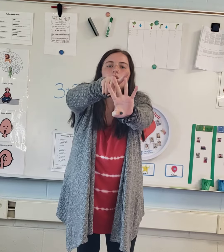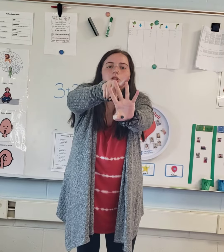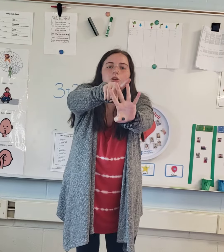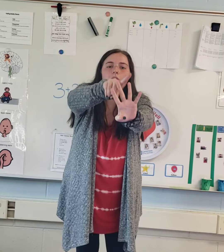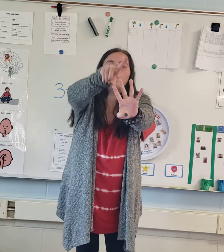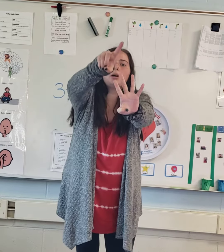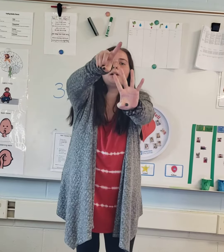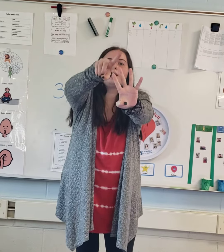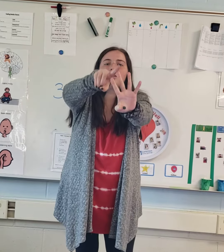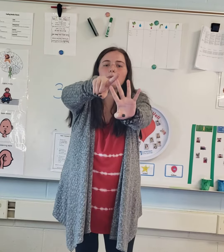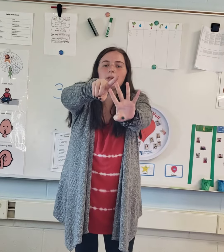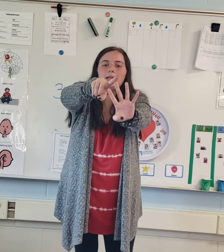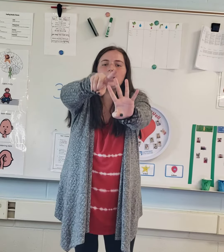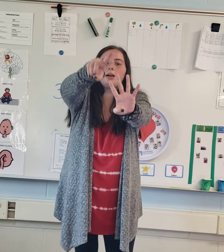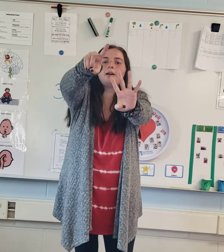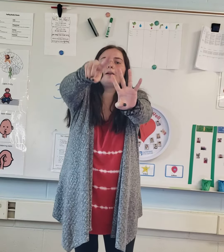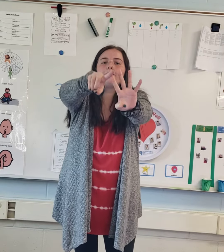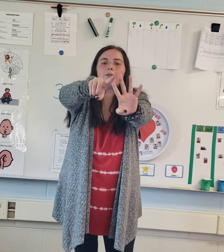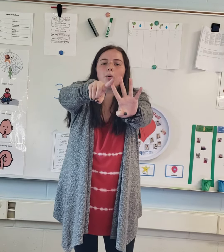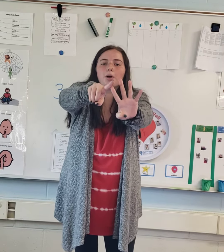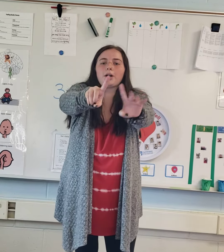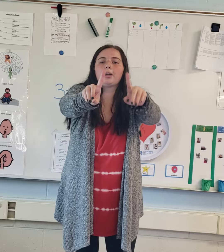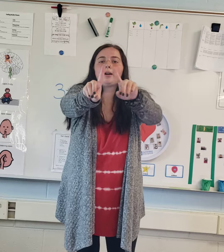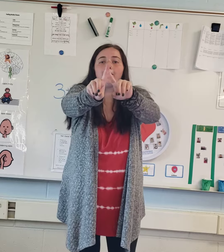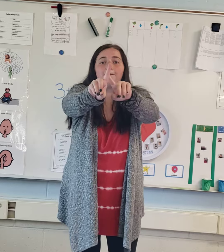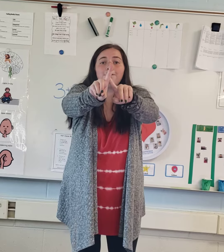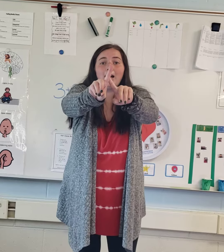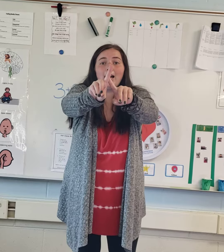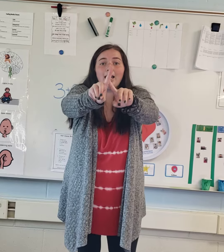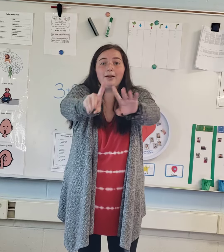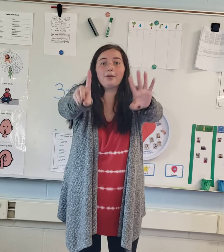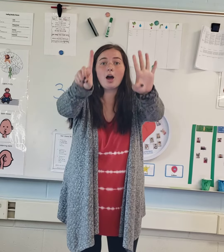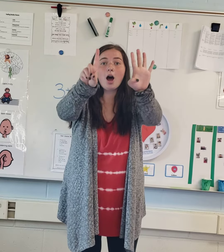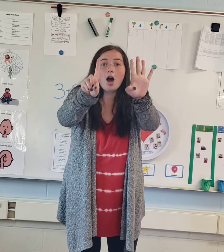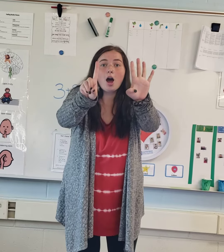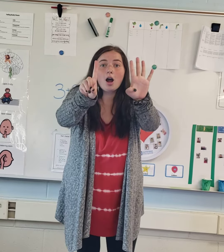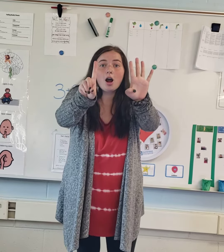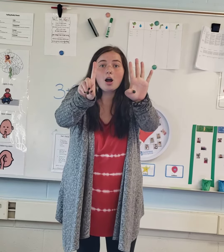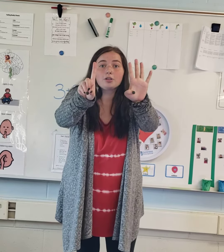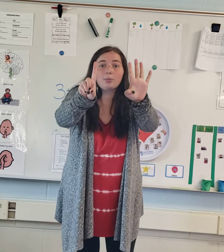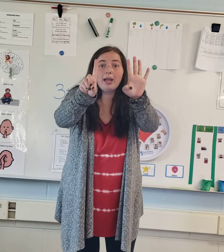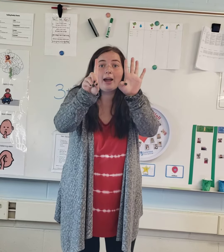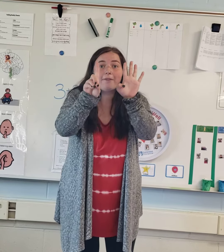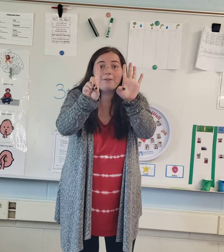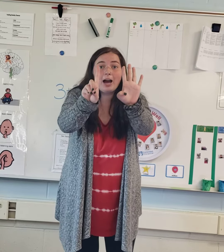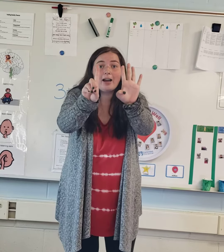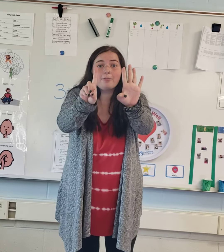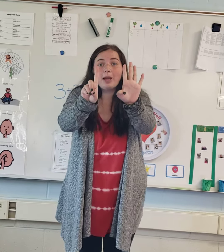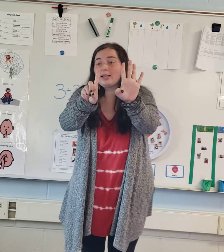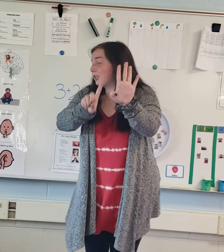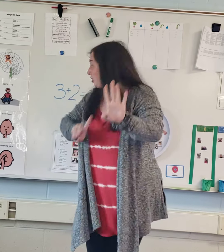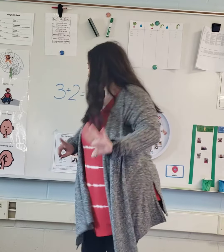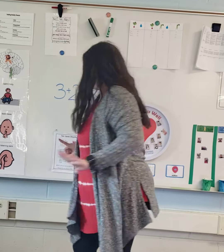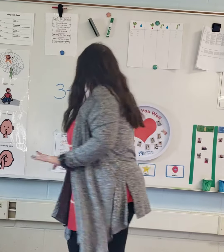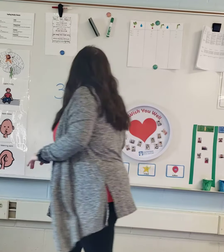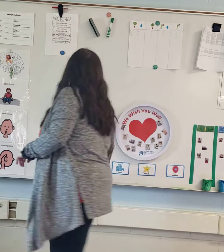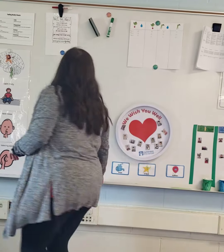two, three, four, five. So we have five. bags of chips again. So